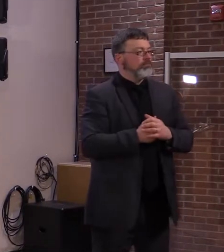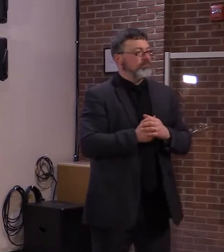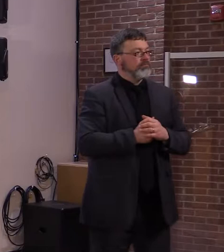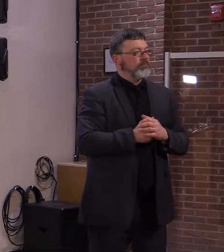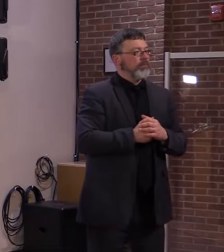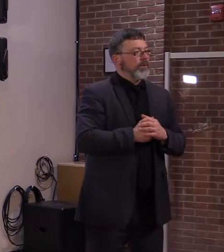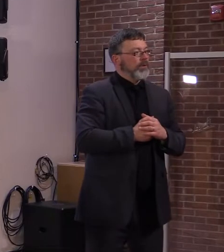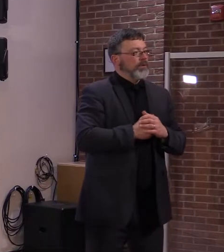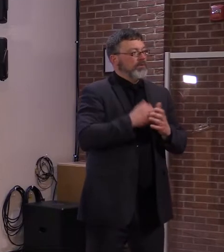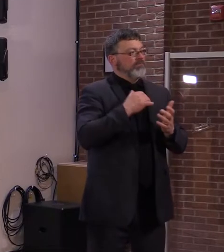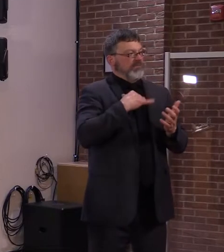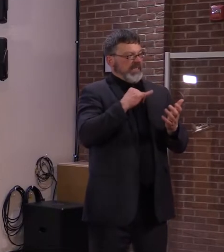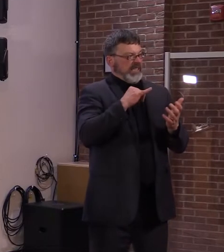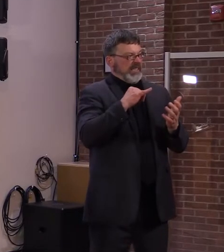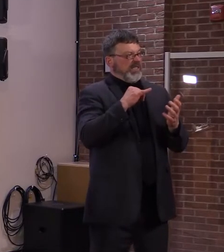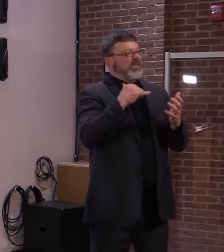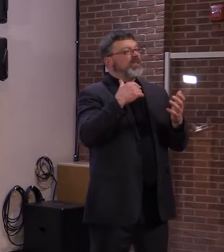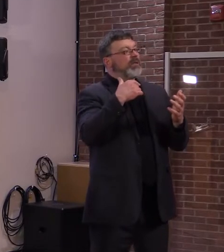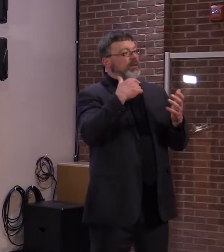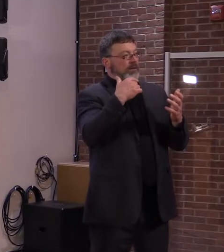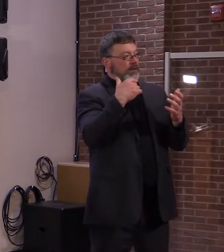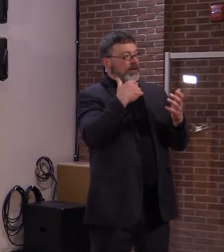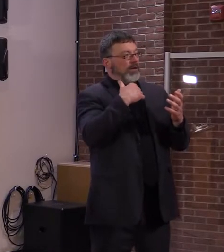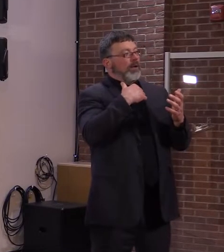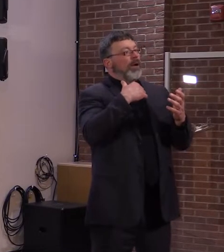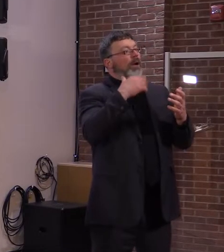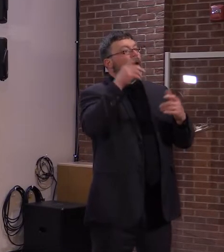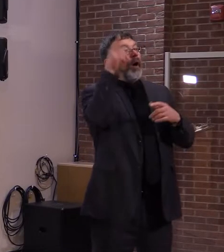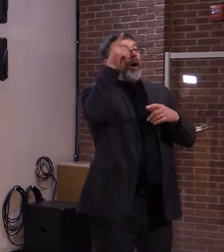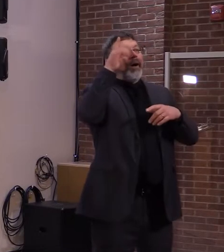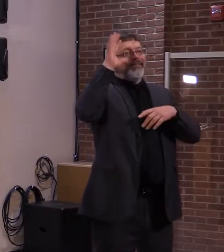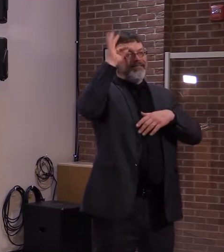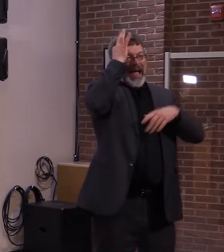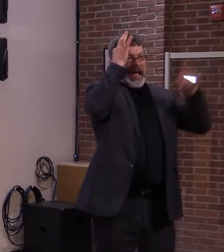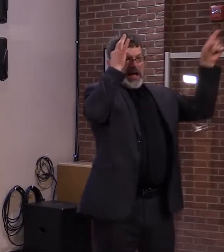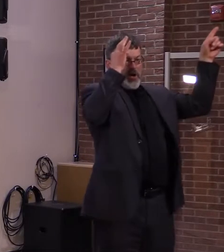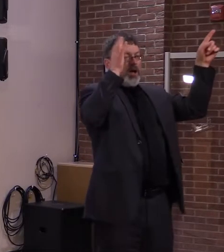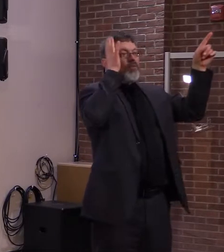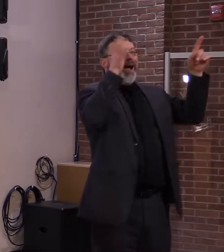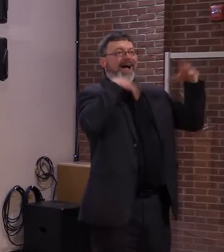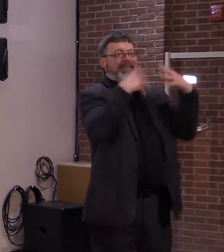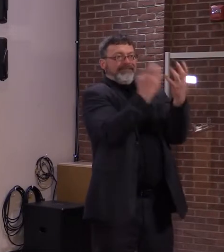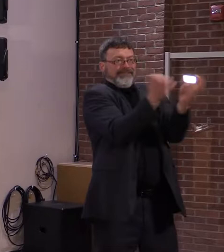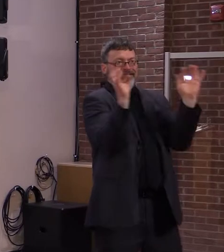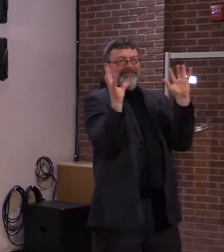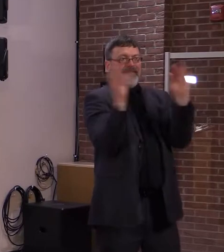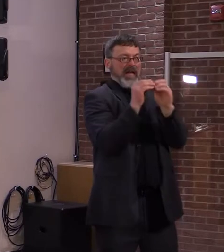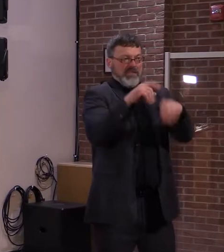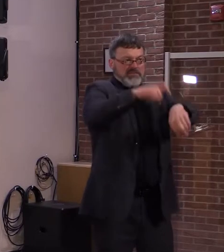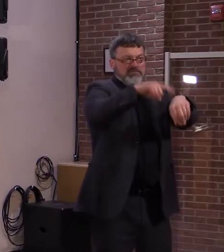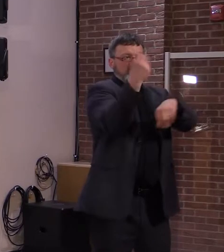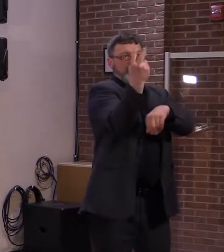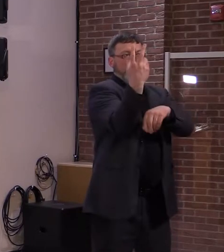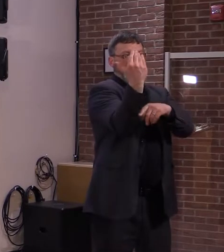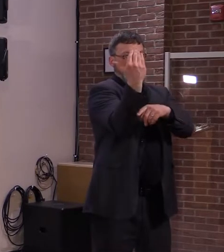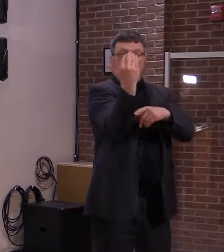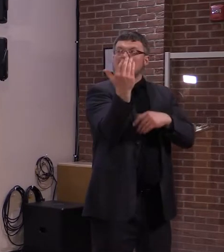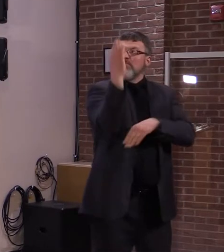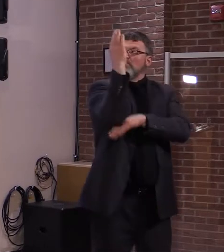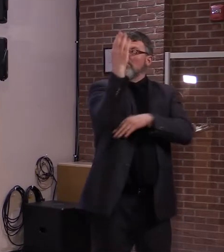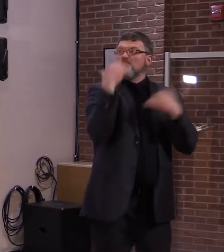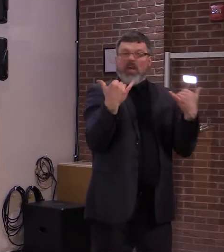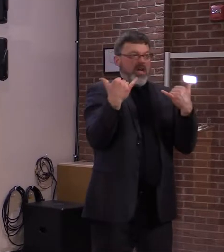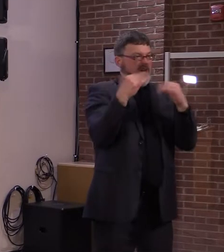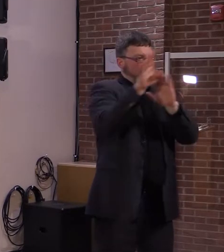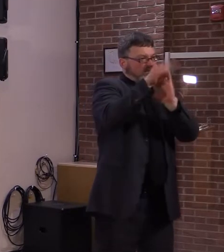On the supply front, we heard that our Pfizer and Moderna will remain steady for the next few weeks,